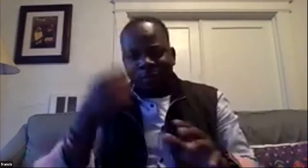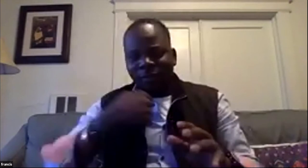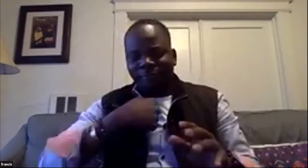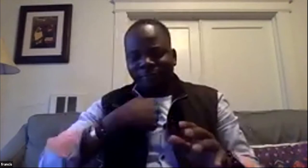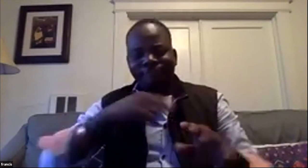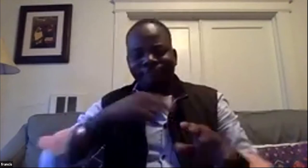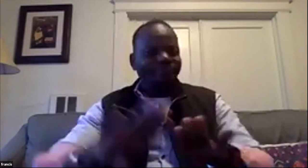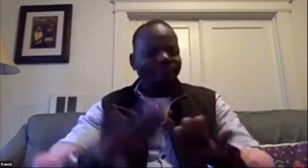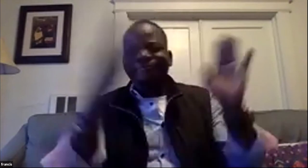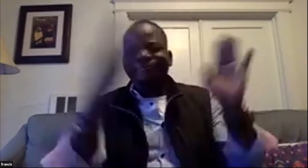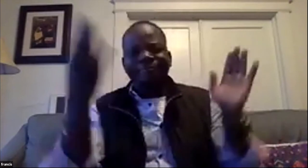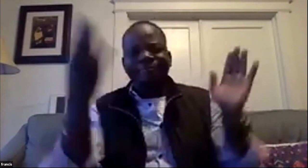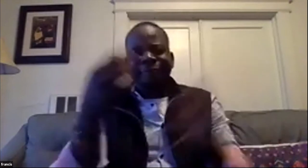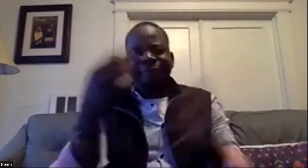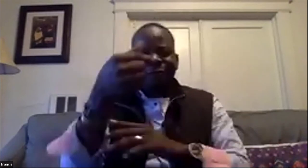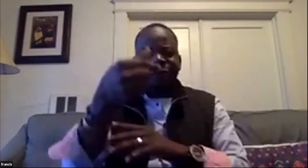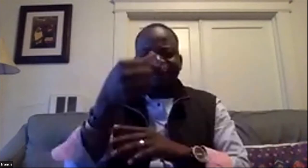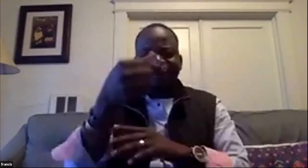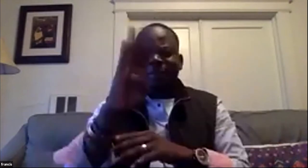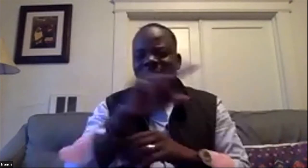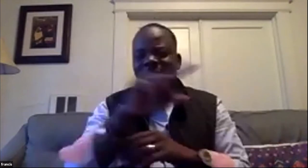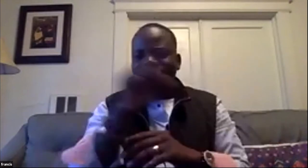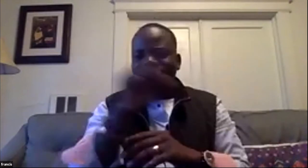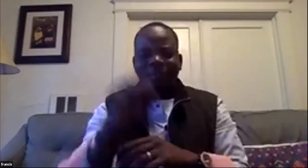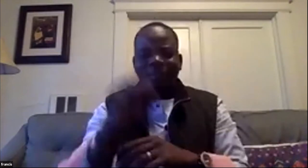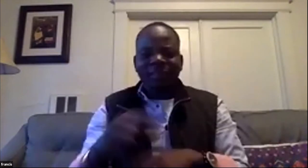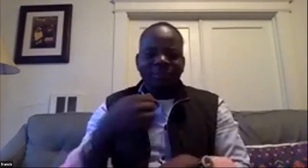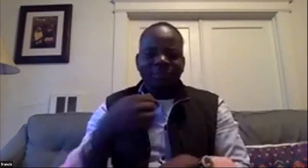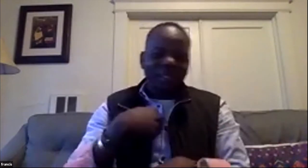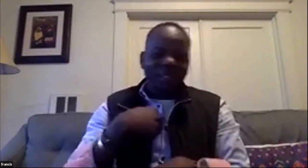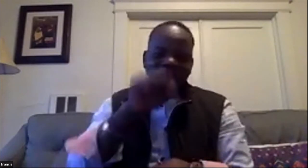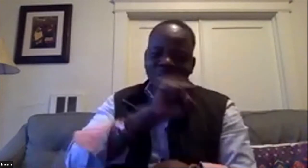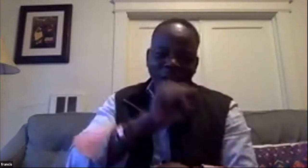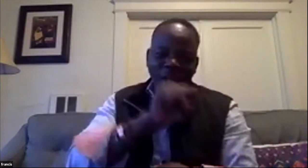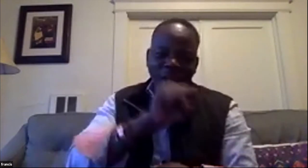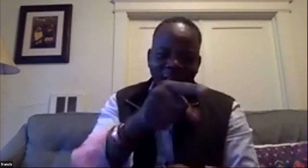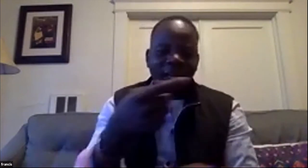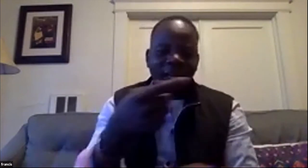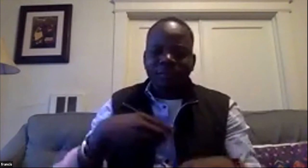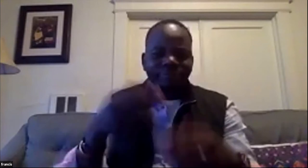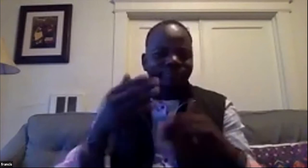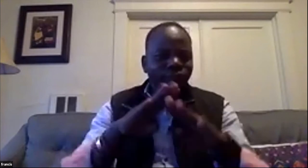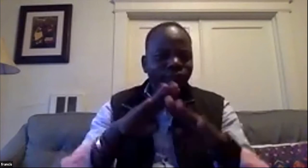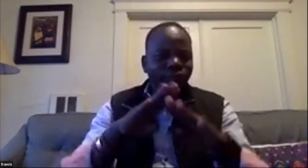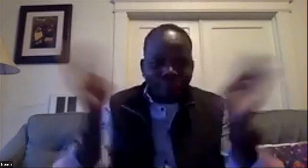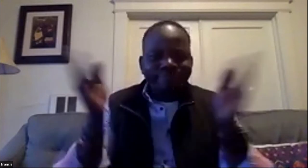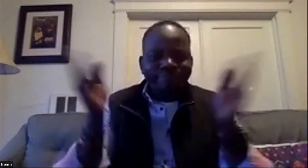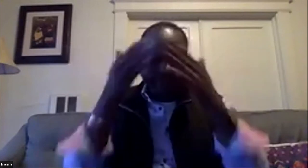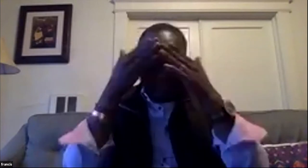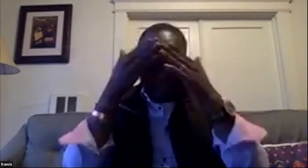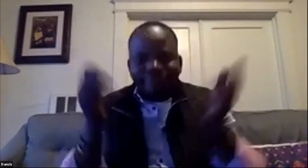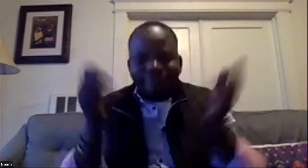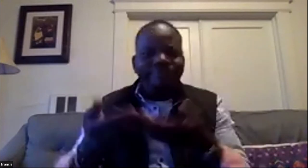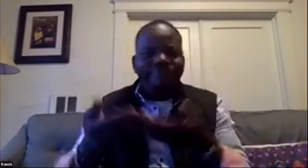before felicia leaves i just want to say my organization give back